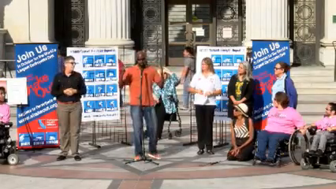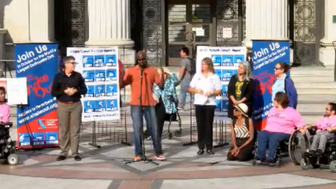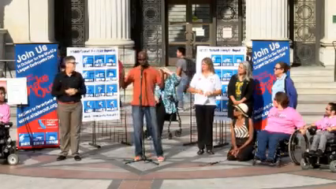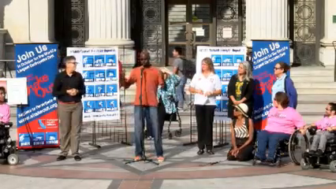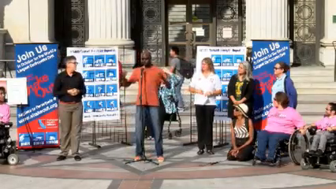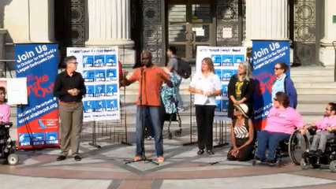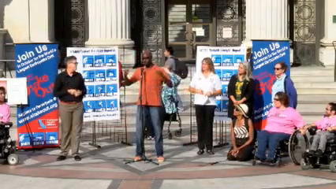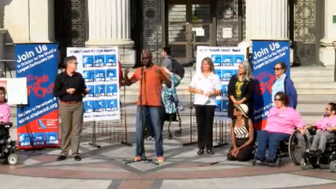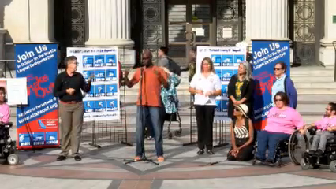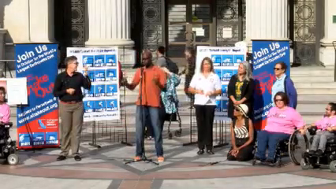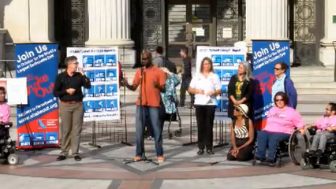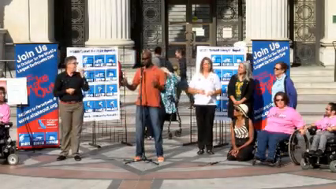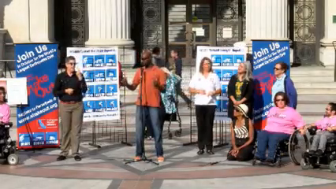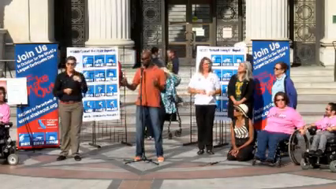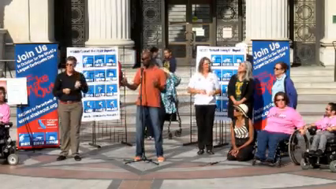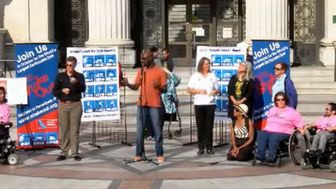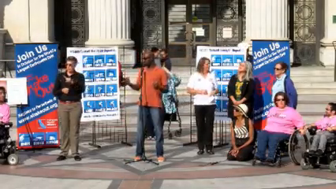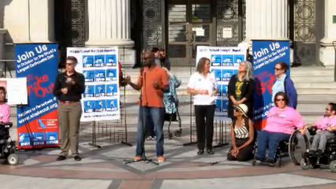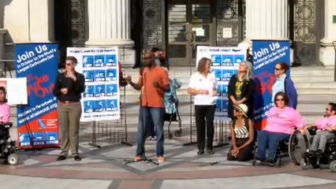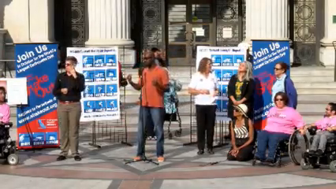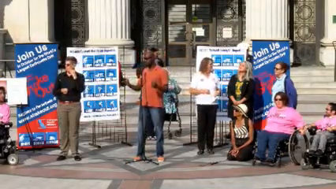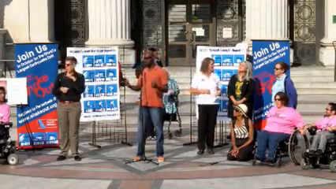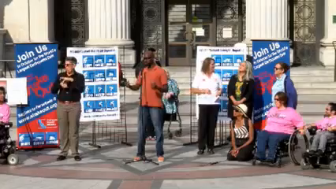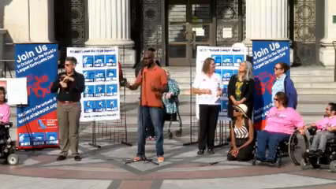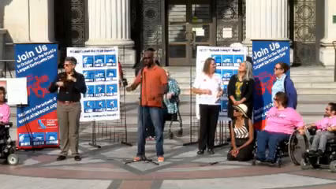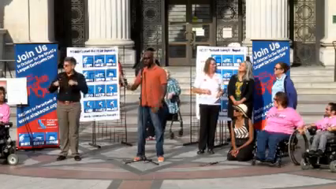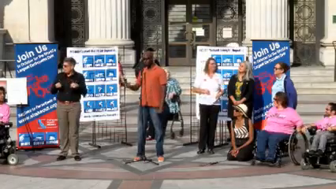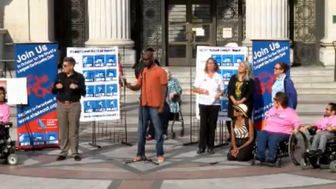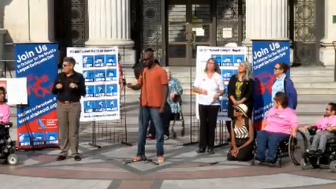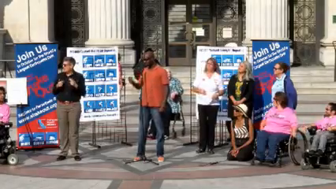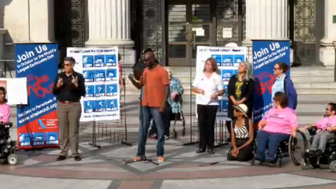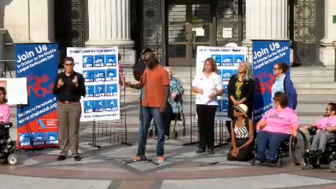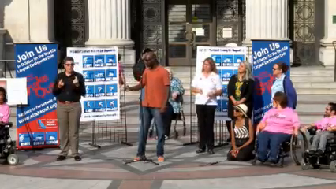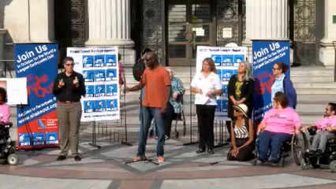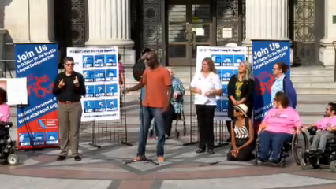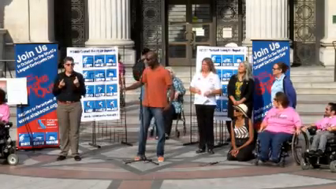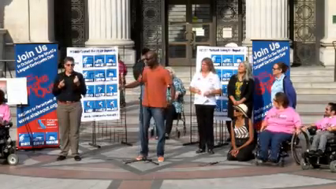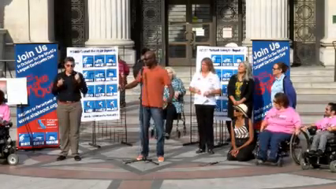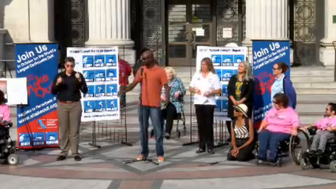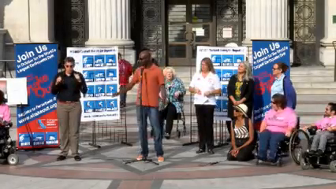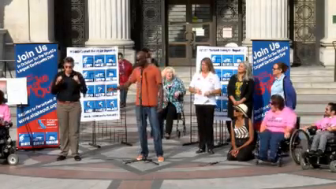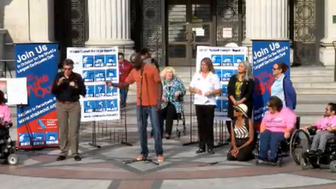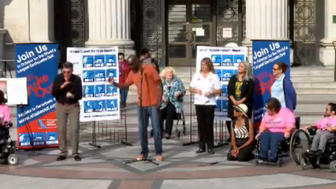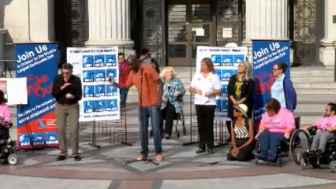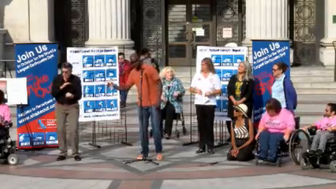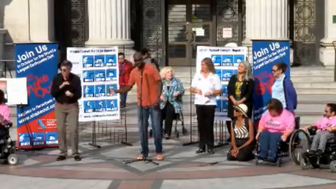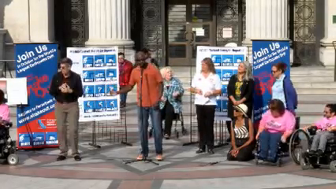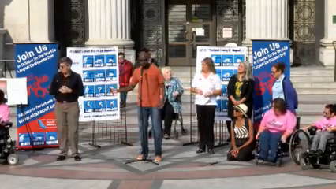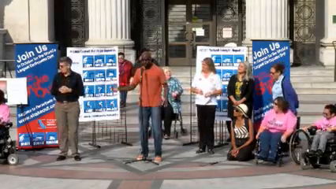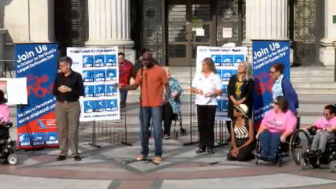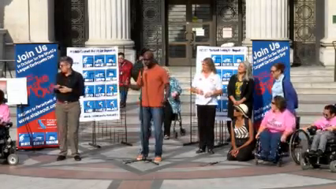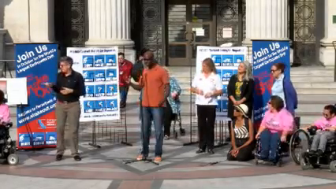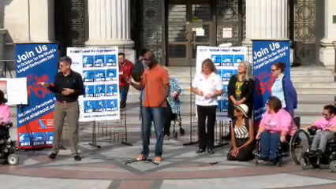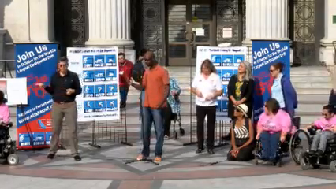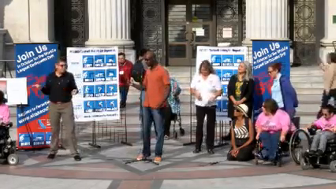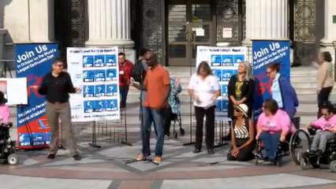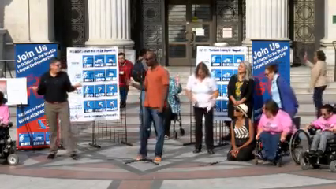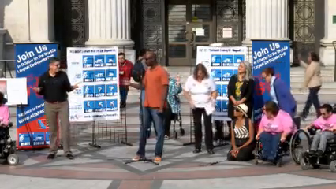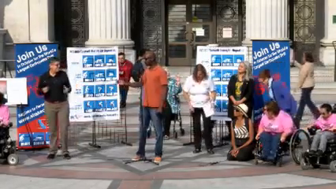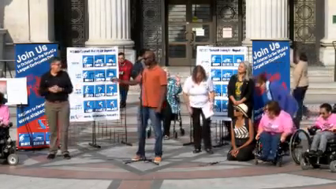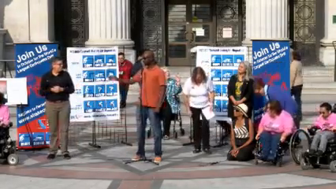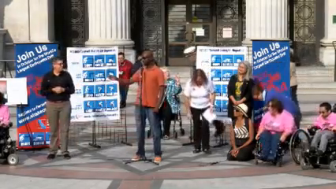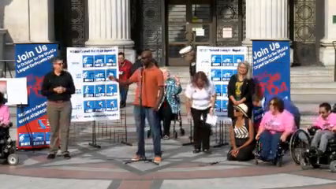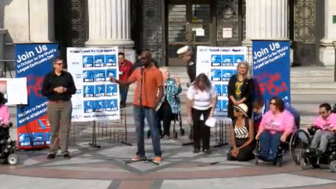If you experience an earthquake, need to, one, drop. So everyone would drop.